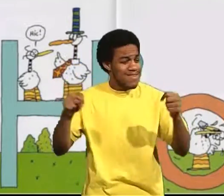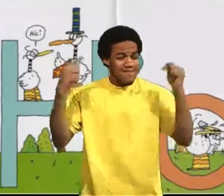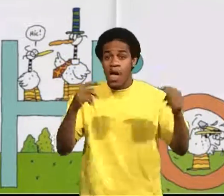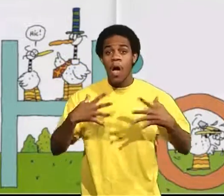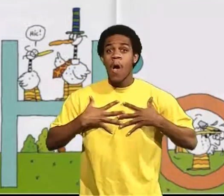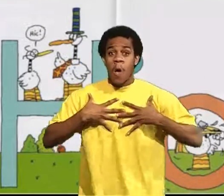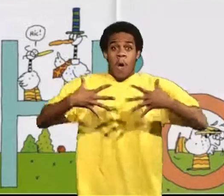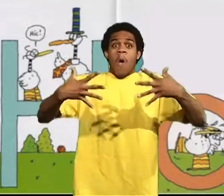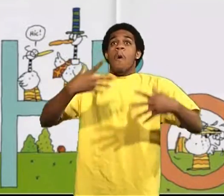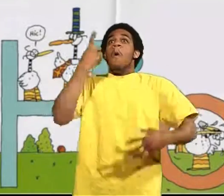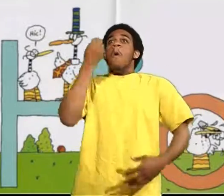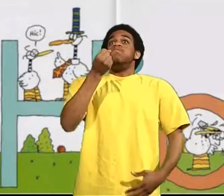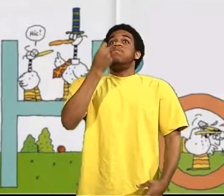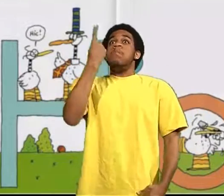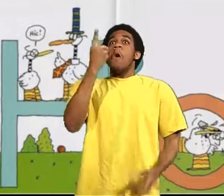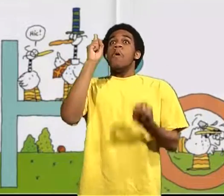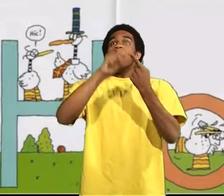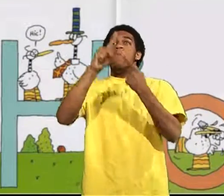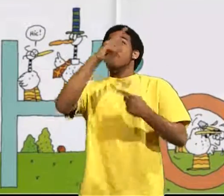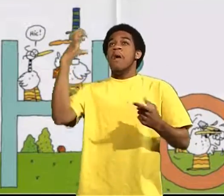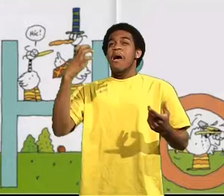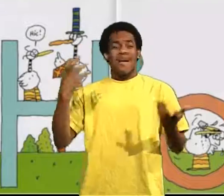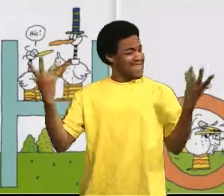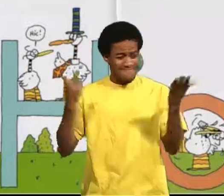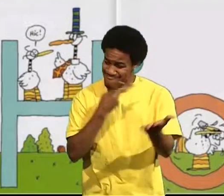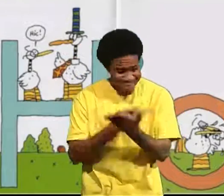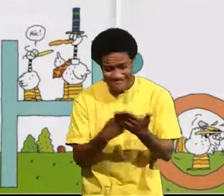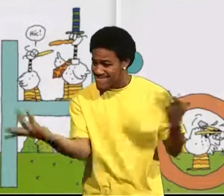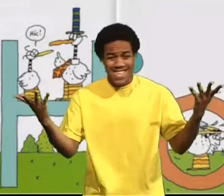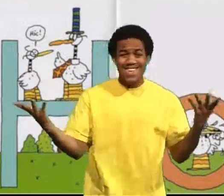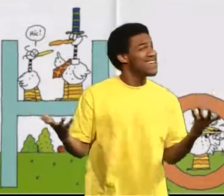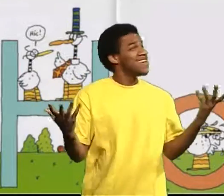I took a deep breath and I counted to 100 but it didn't work. What am I gonna do?